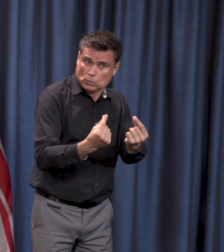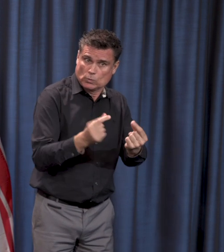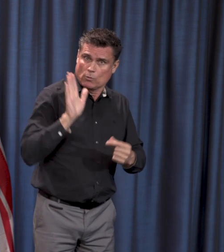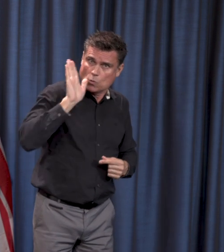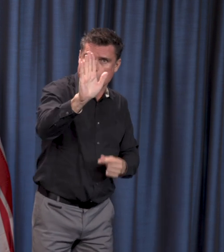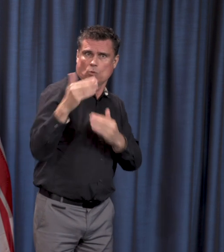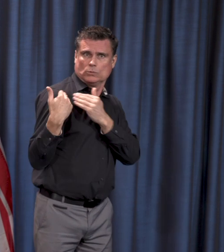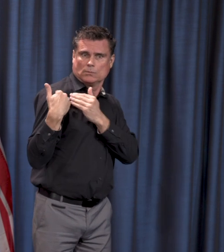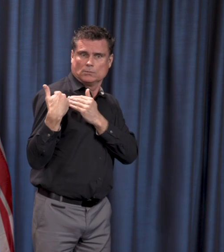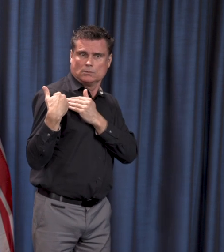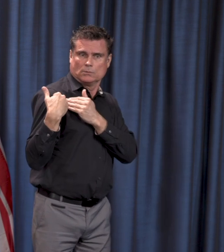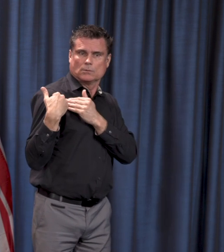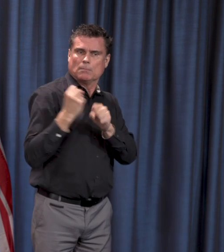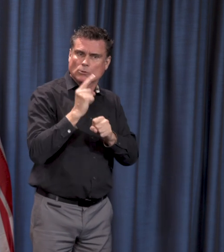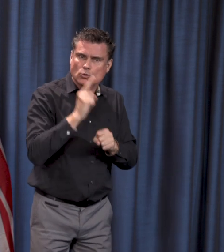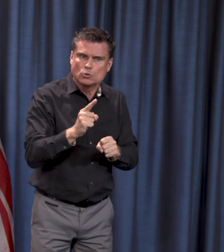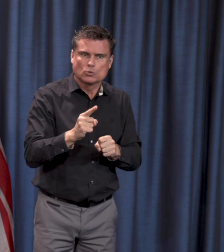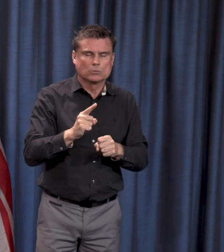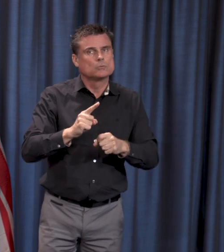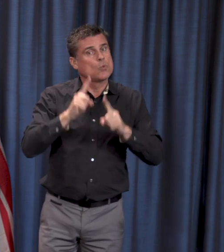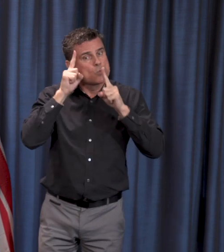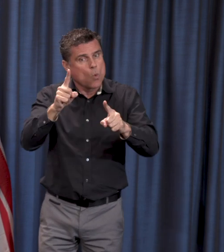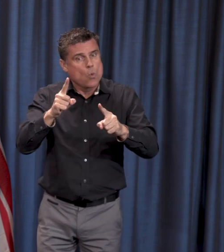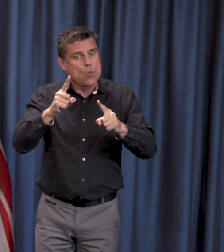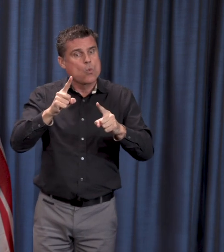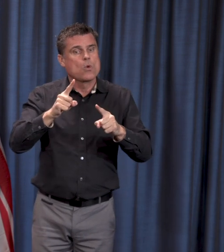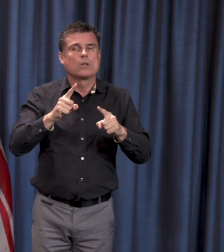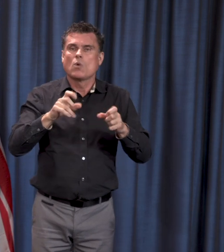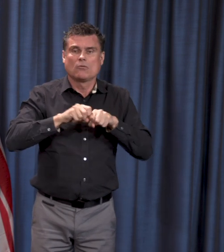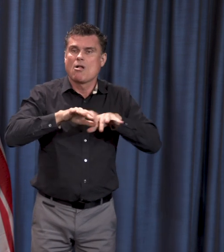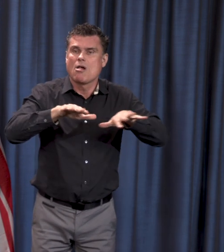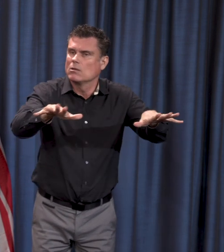to make to stop the transmission of this virus in British Columbia. Thank you very much, and we're happy to take your questions.